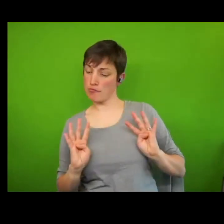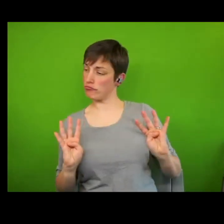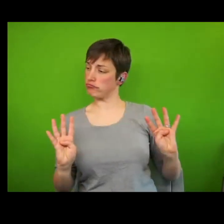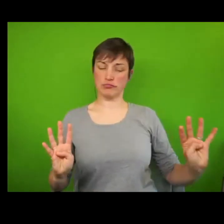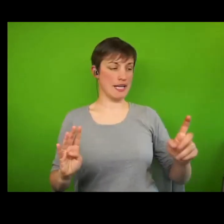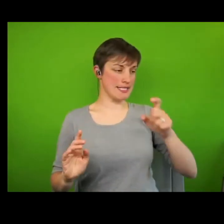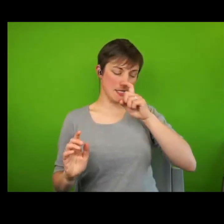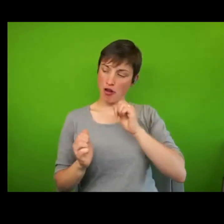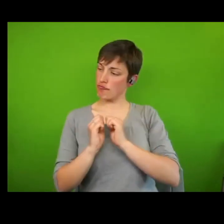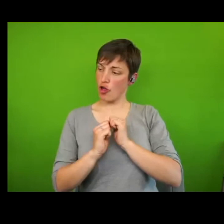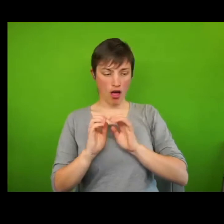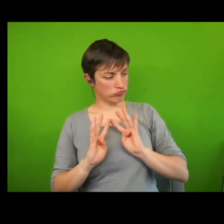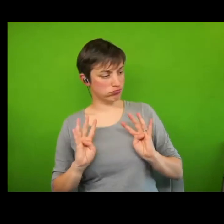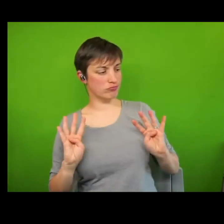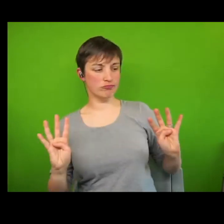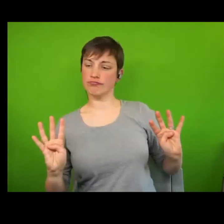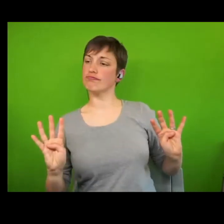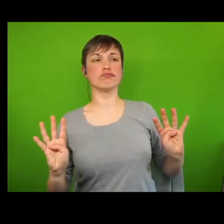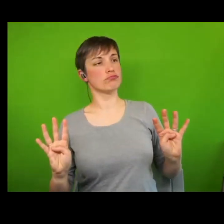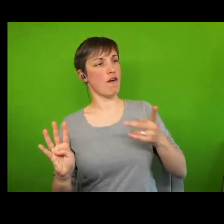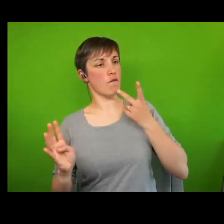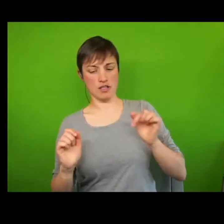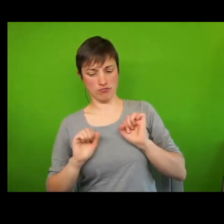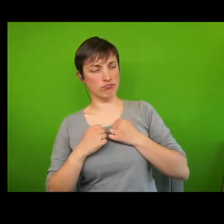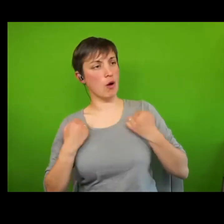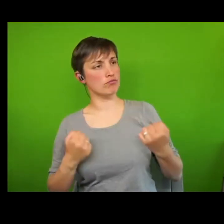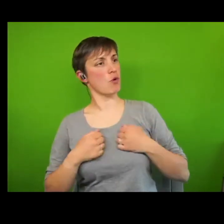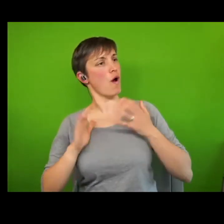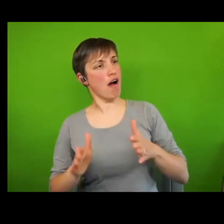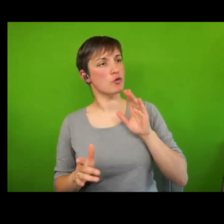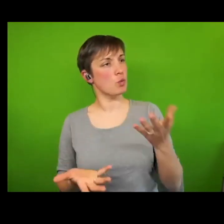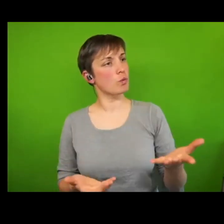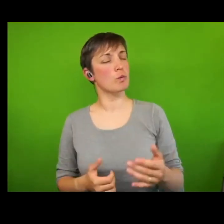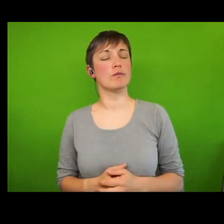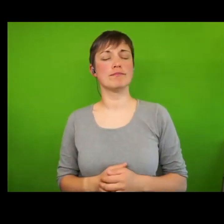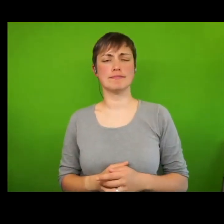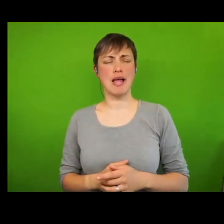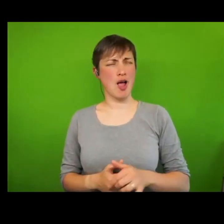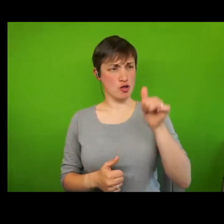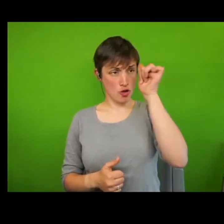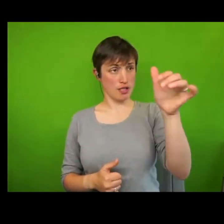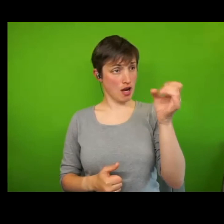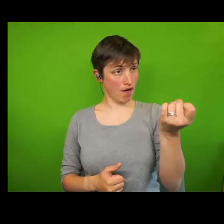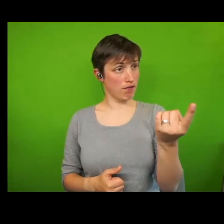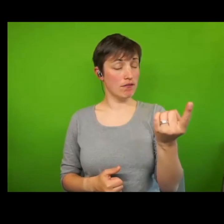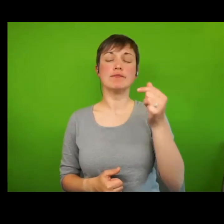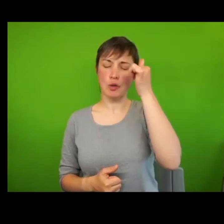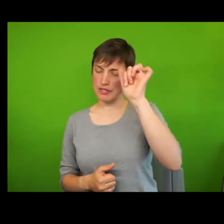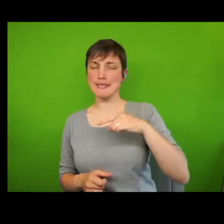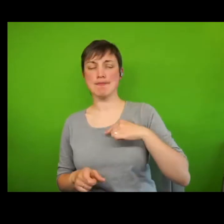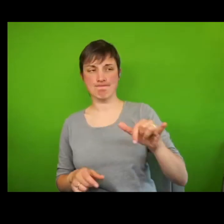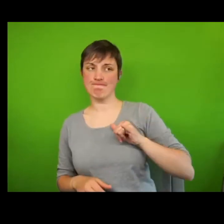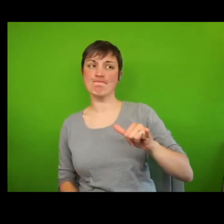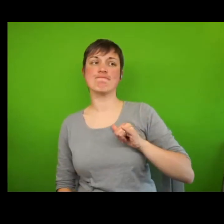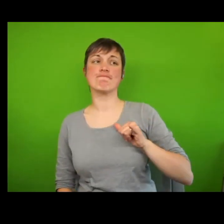and a voice you will have to hear. I'm telling the people with knowledge that I have knowledge too. If you